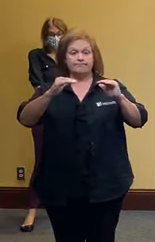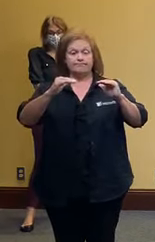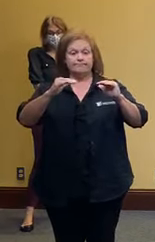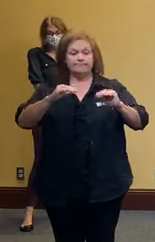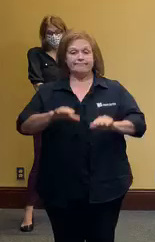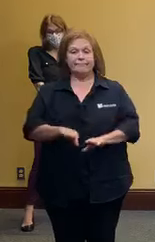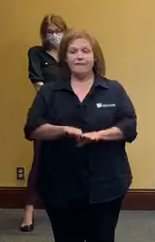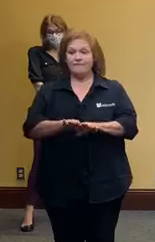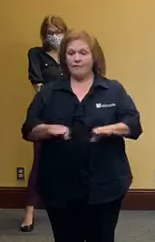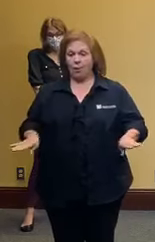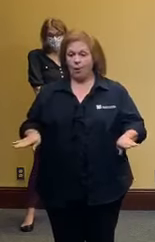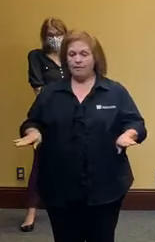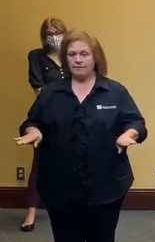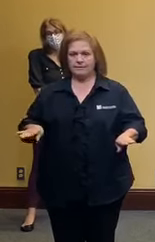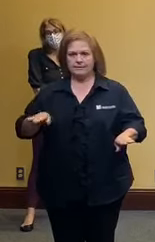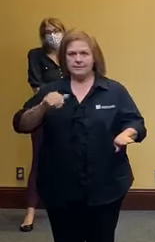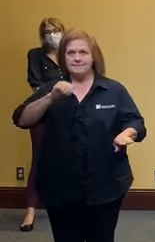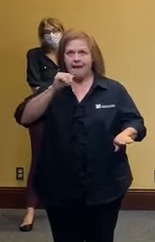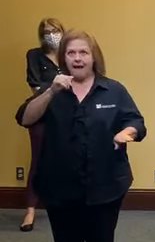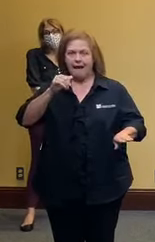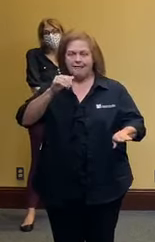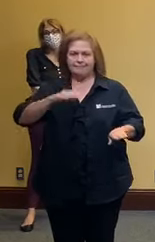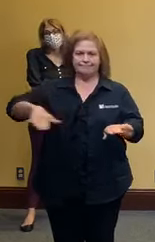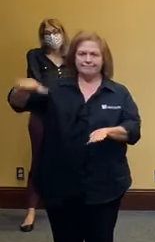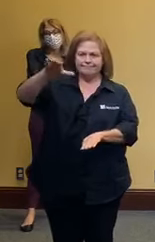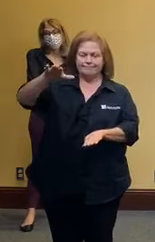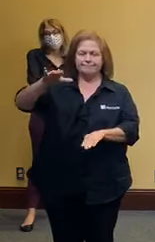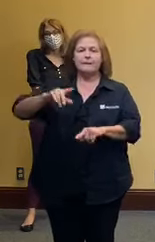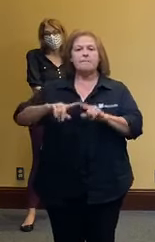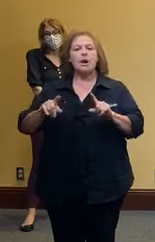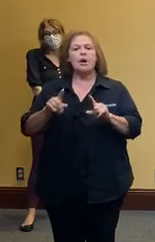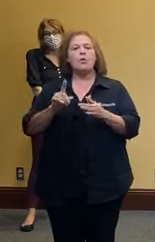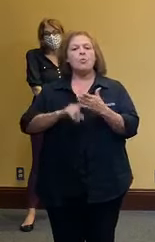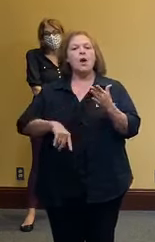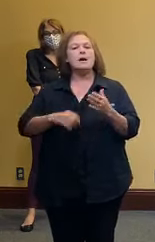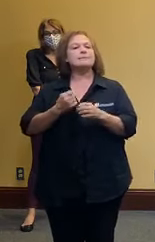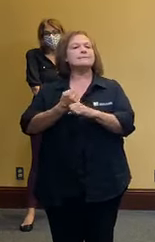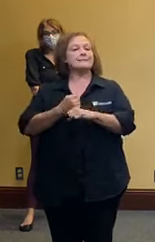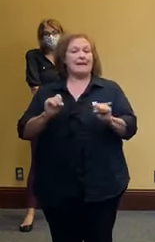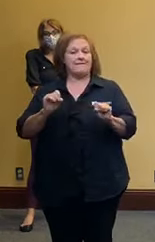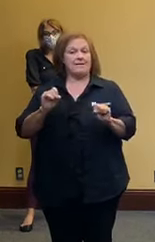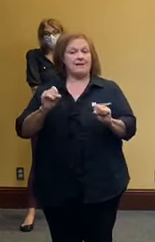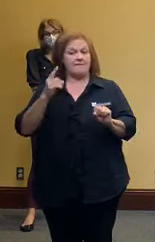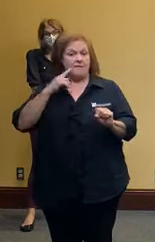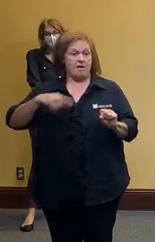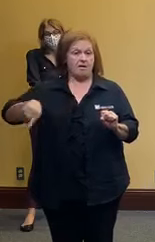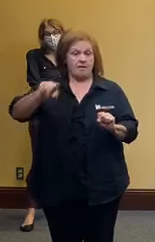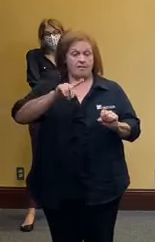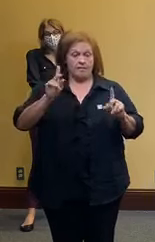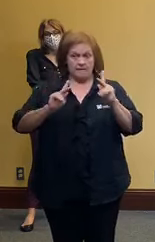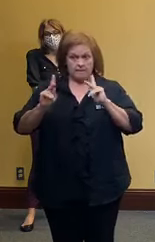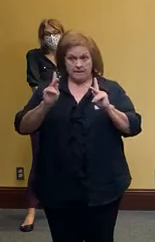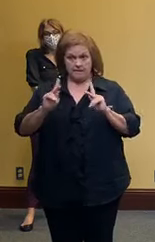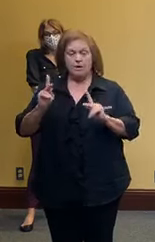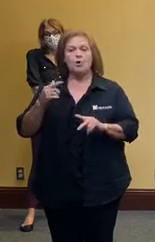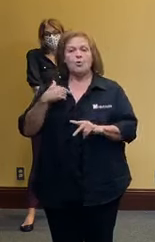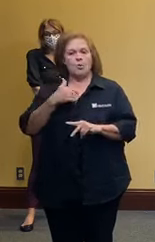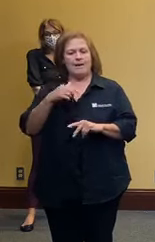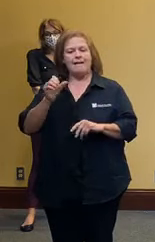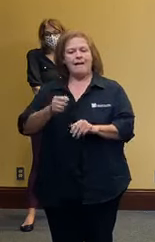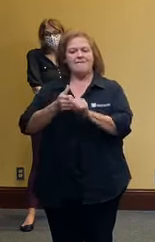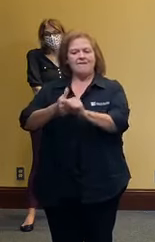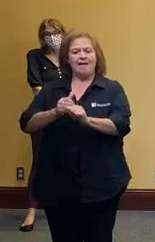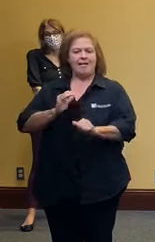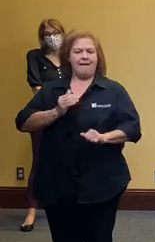so on potential restrictions and safety precautions we as a city have the right to chart our own course